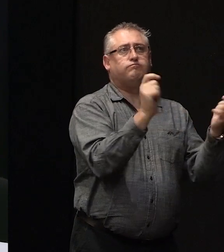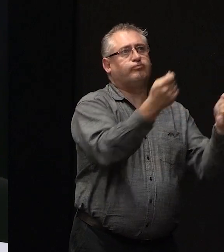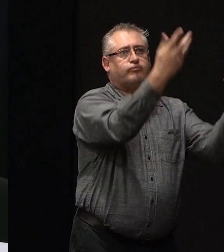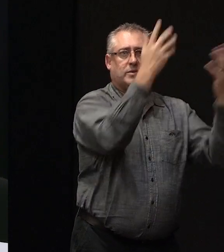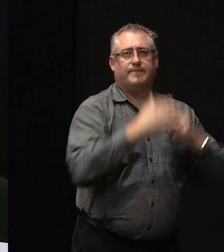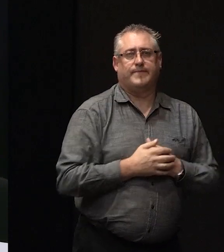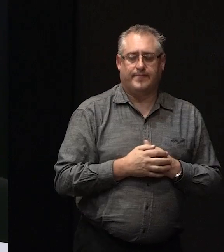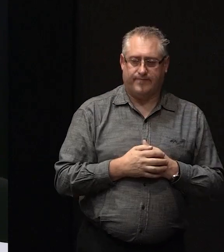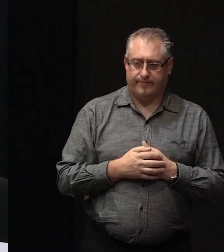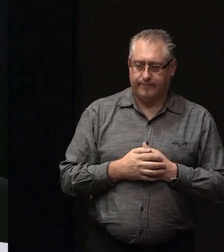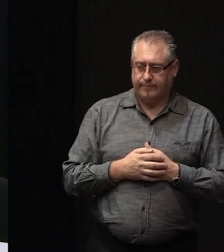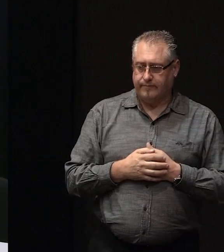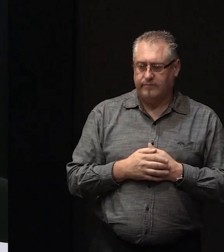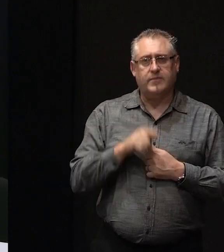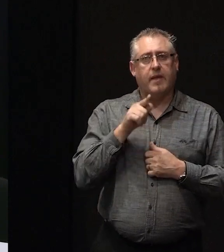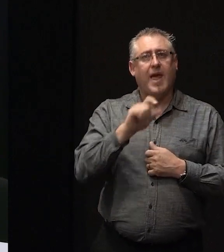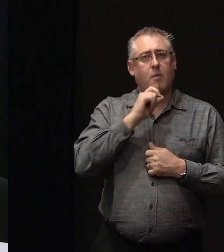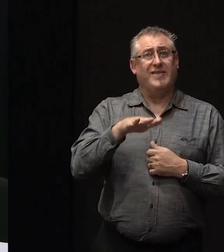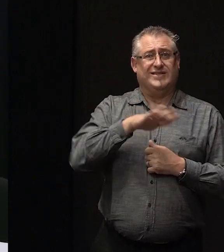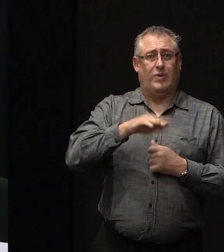So that would be the situation at IAG.